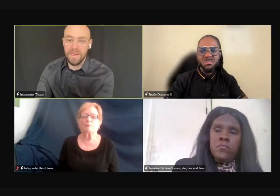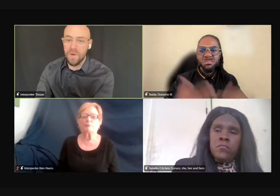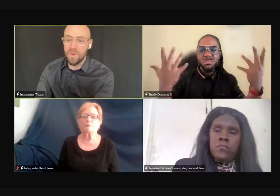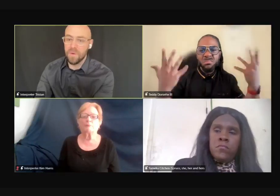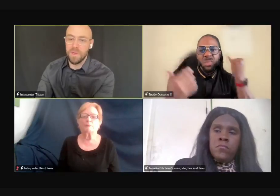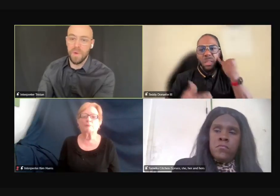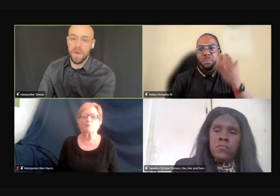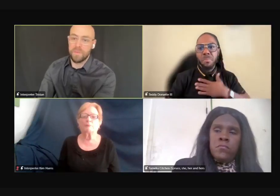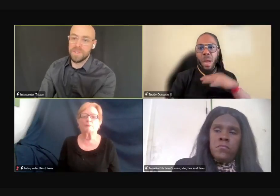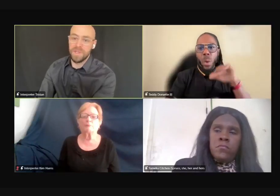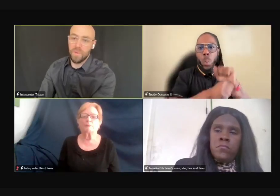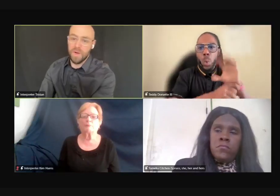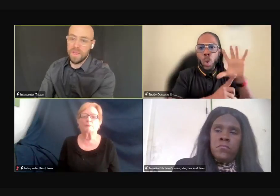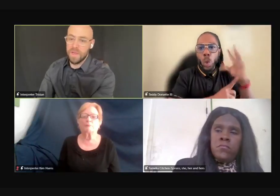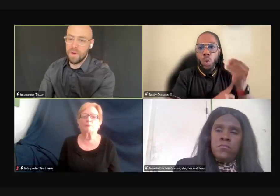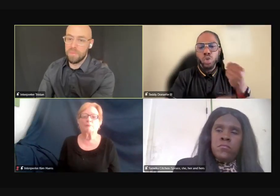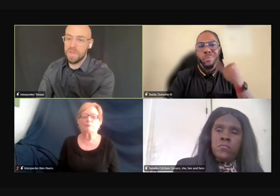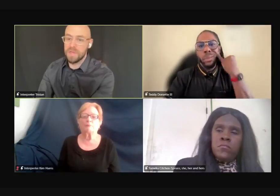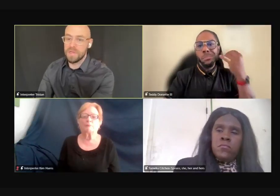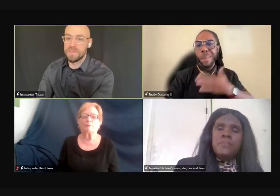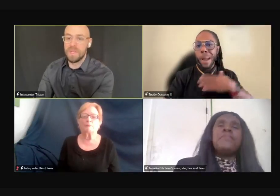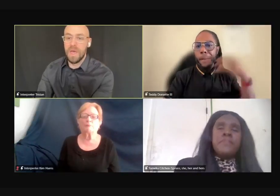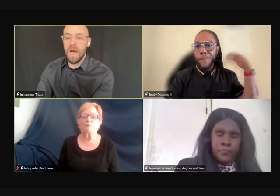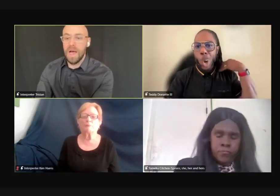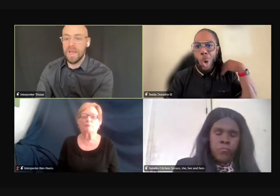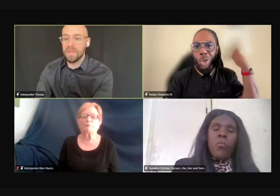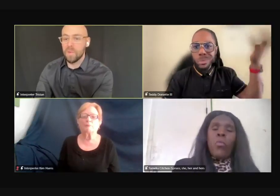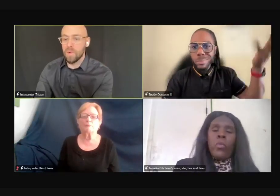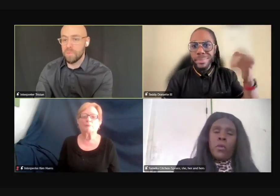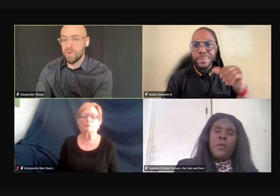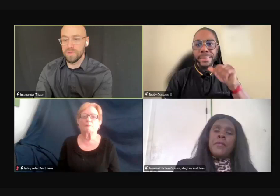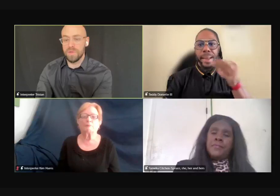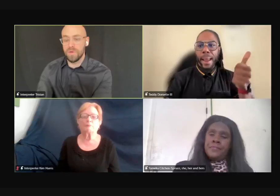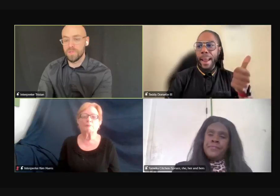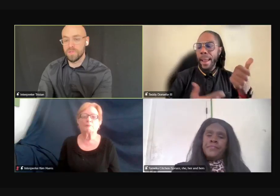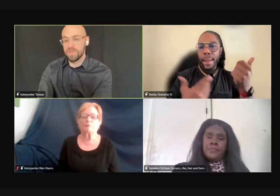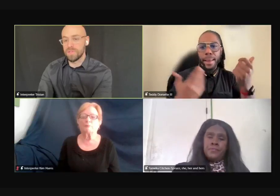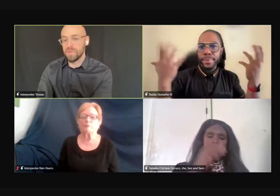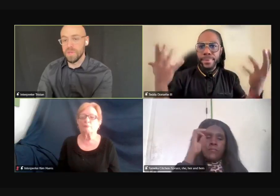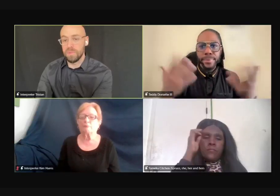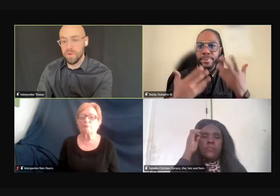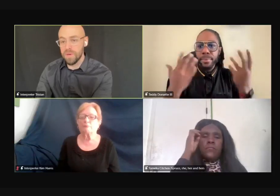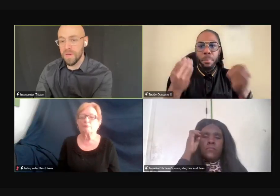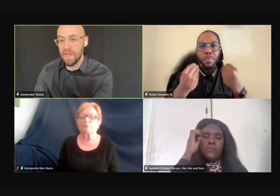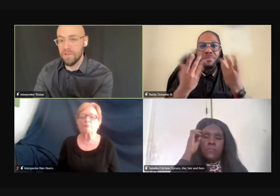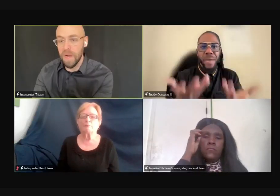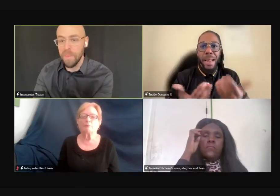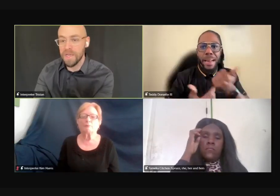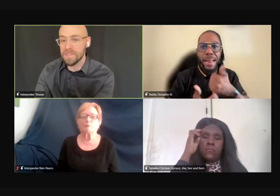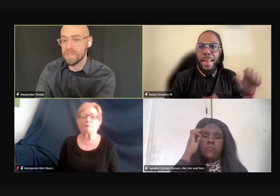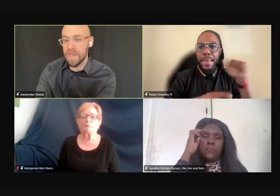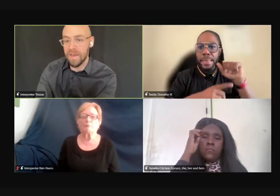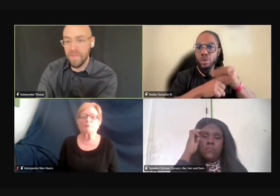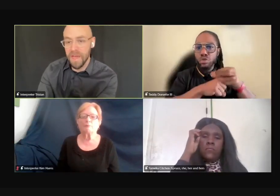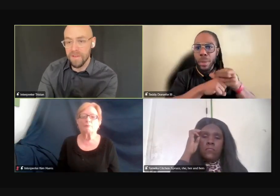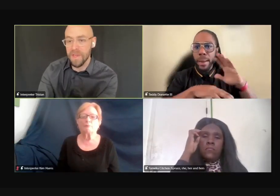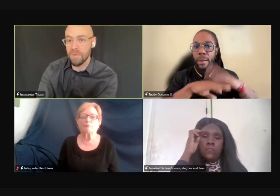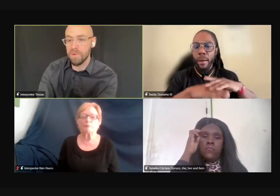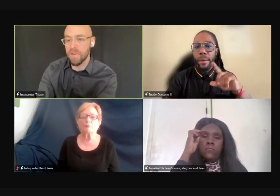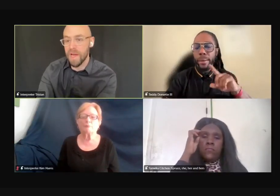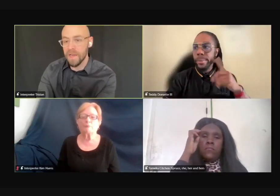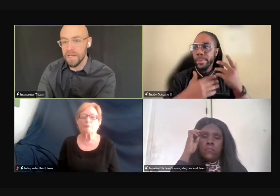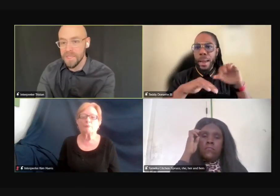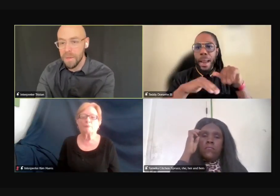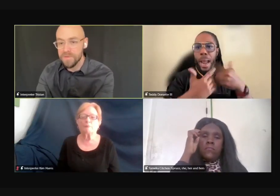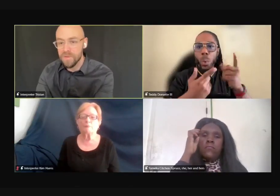I think that I don't normally want to continue working there because I think that work culture is really important. And if my boss doesn't have that,